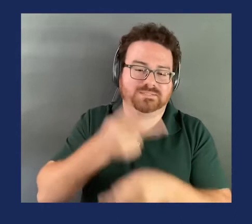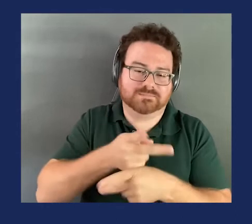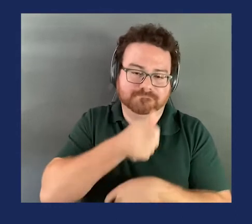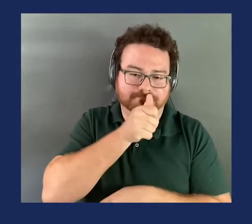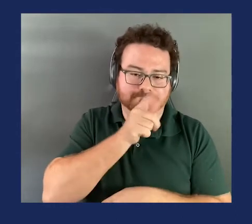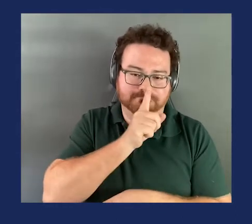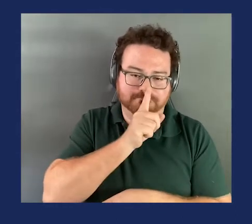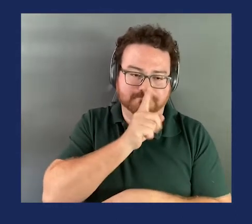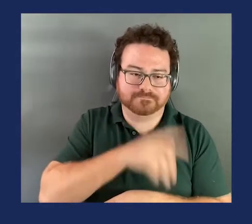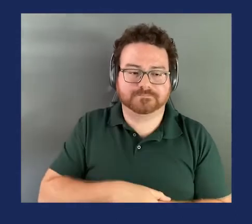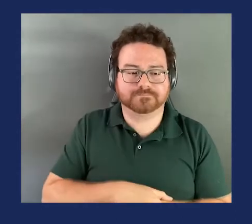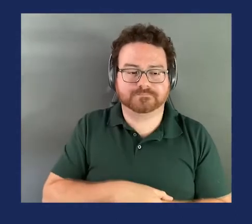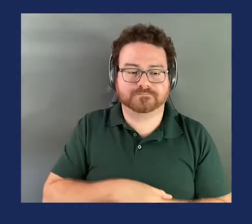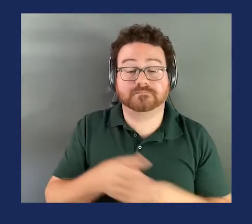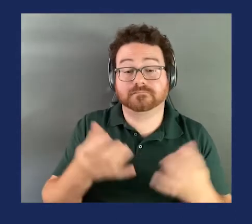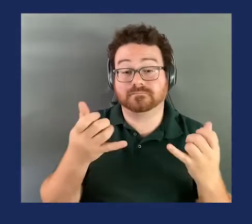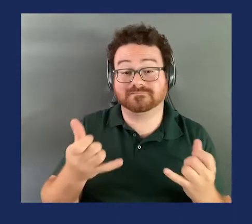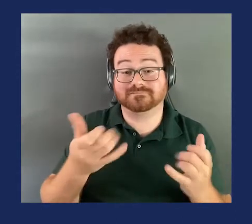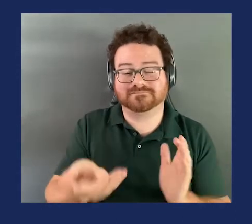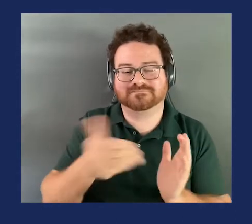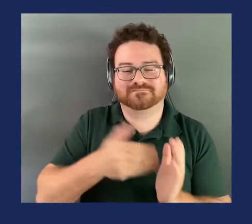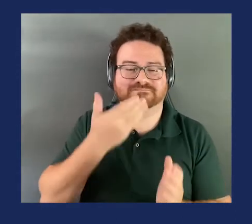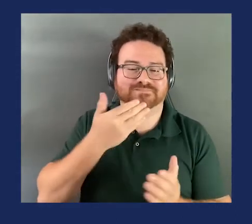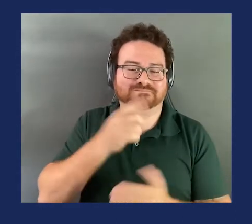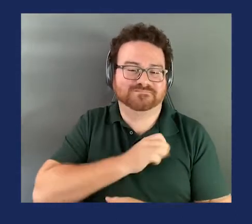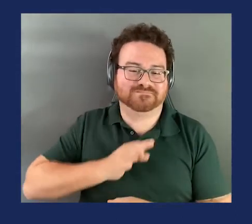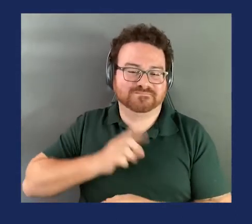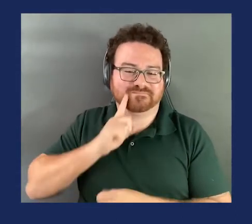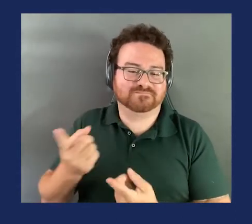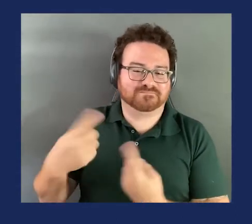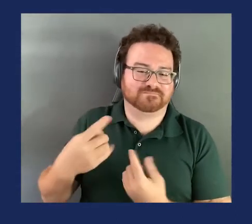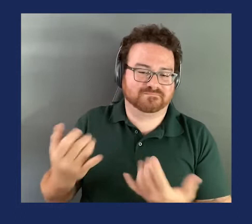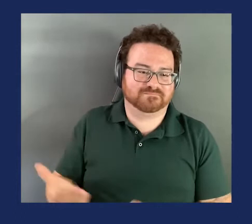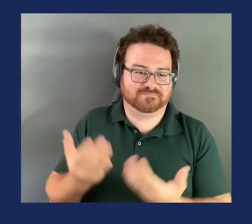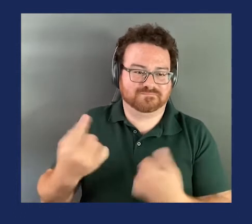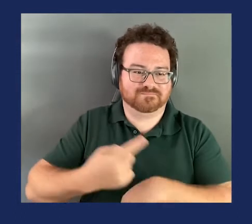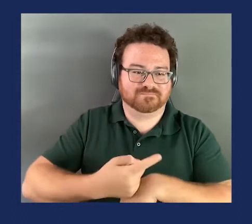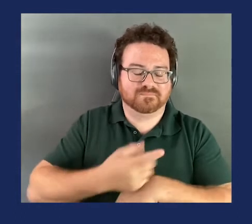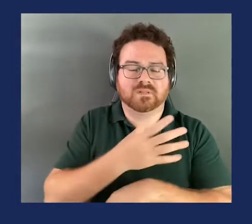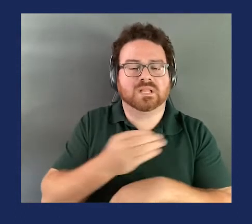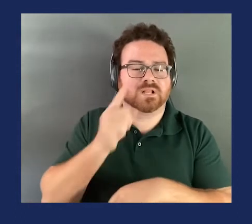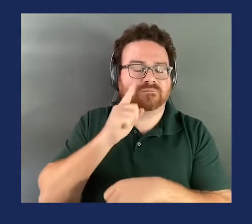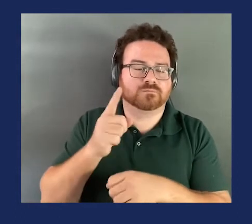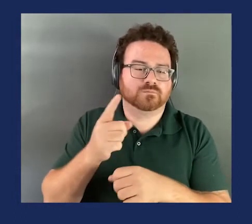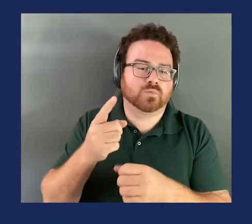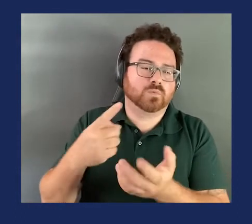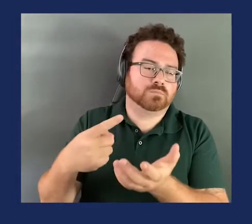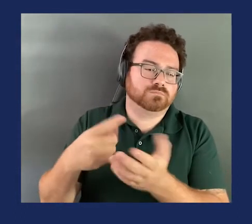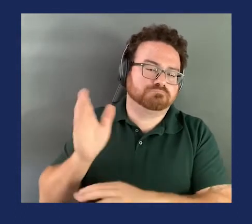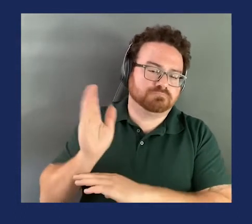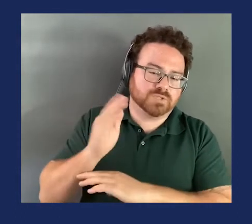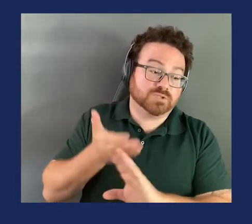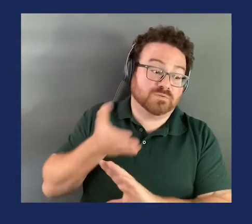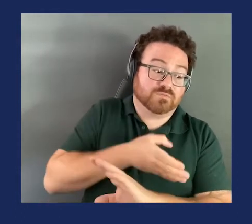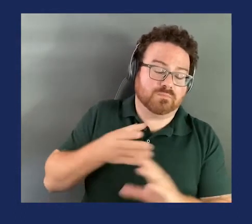At this point, I would again thank staff for attending and for the briefing materials prior to this and turn to questions